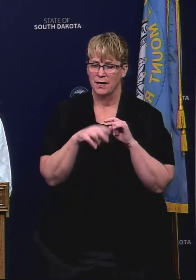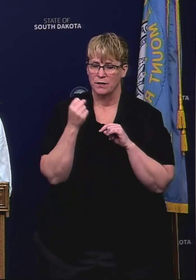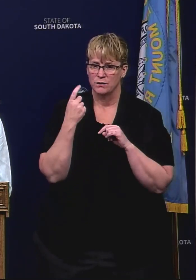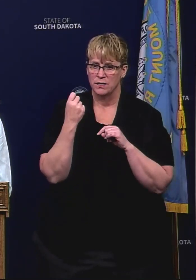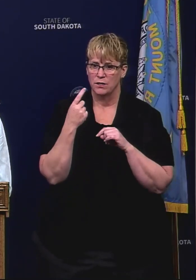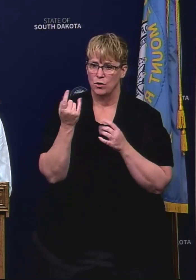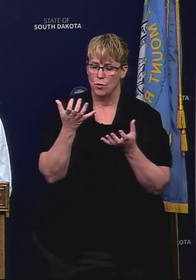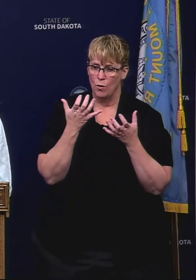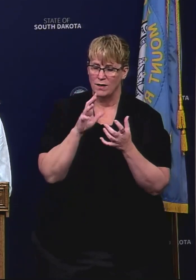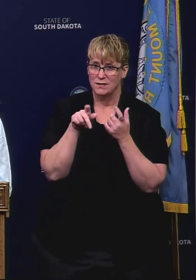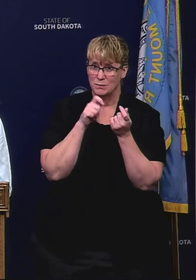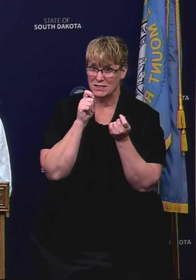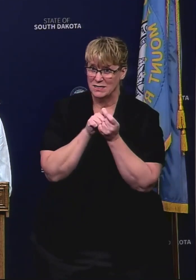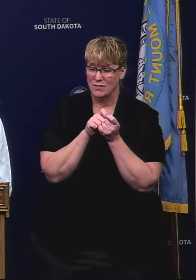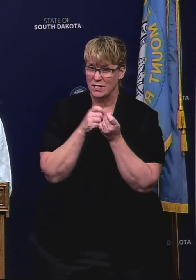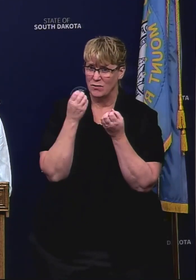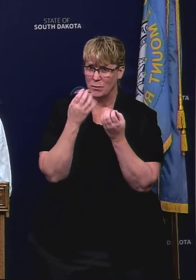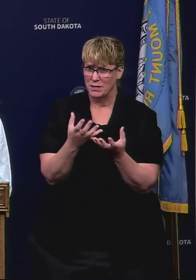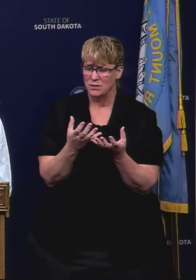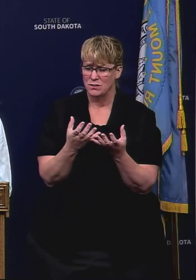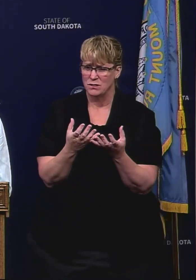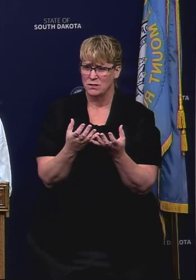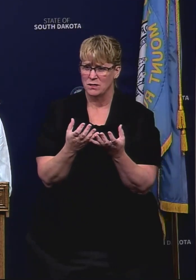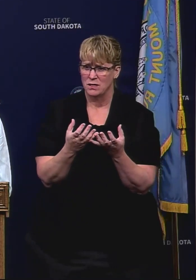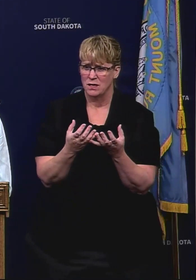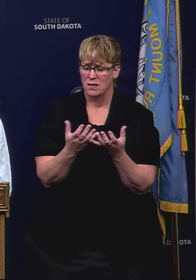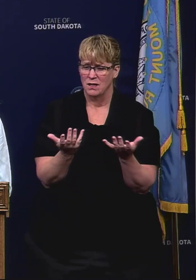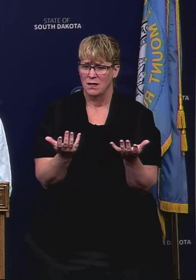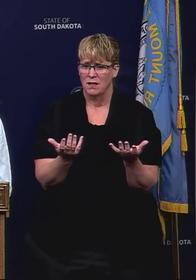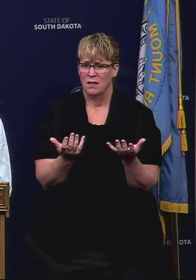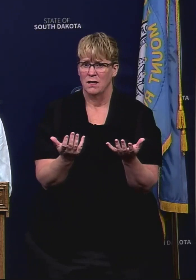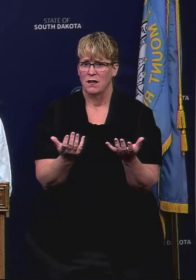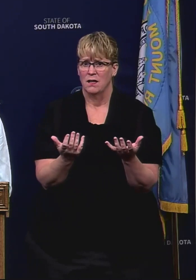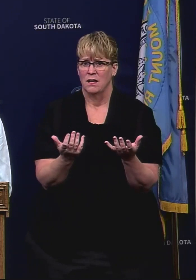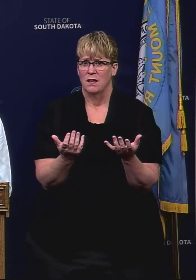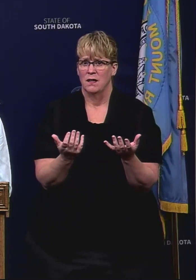your question you want like specific details and and that would be